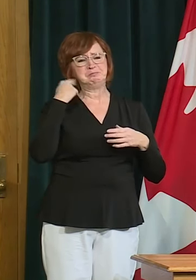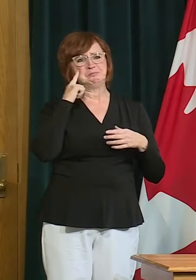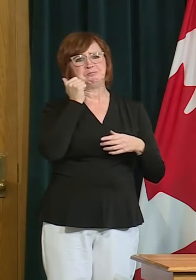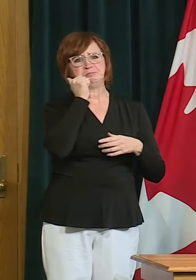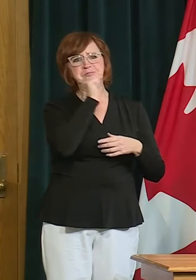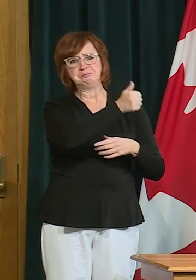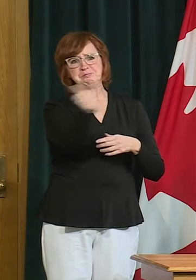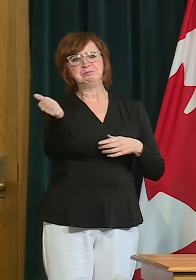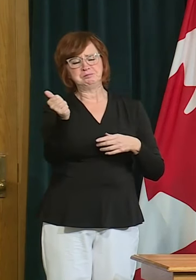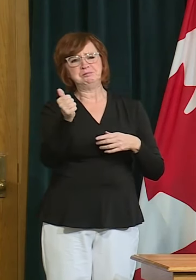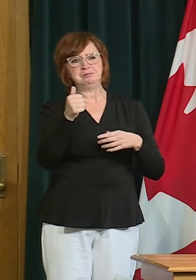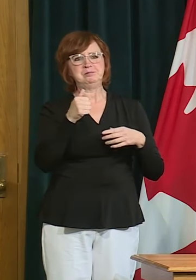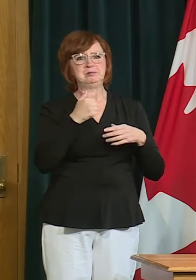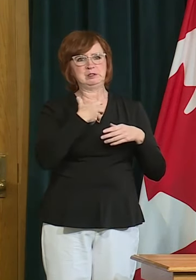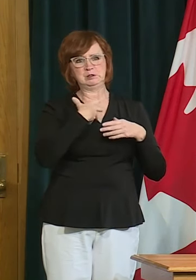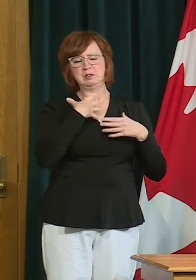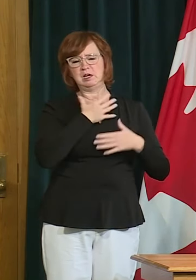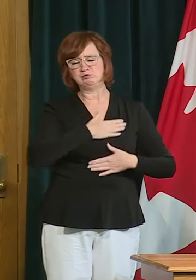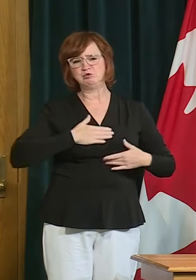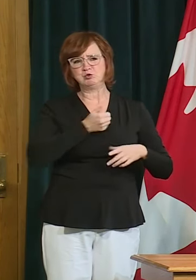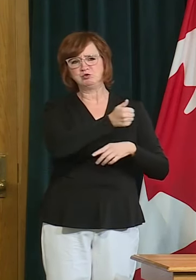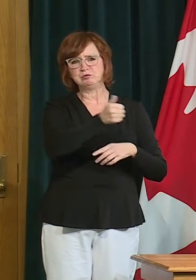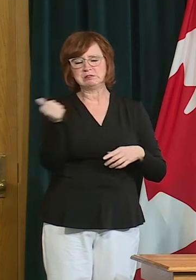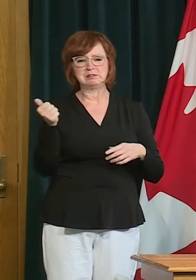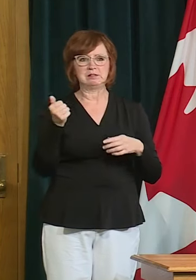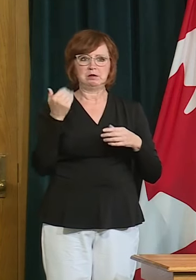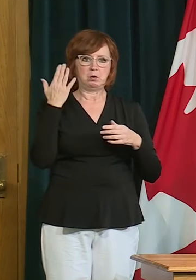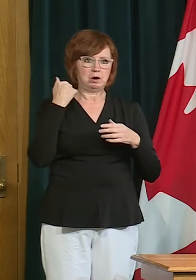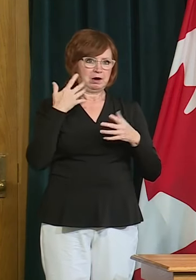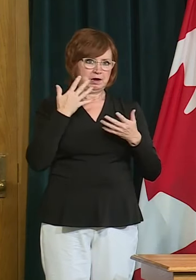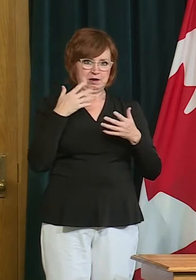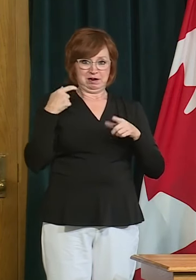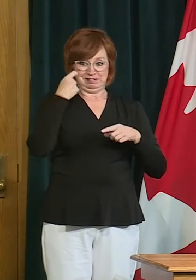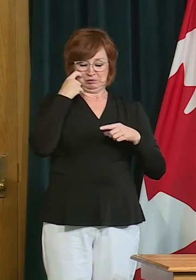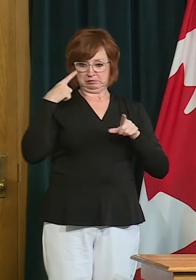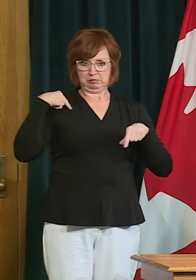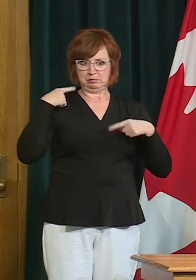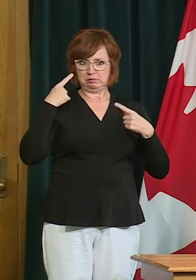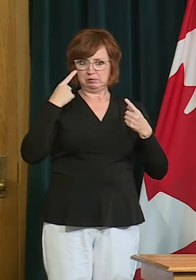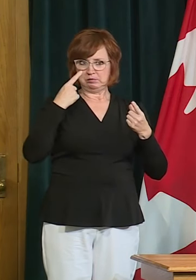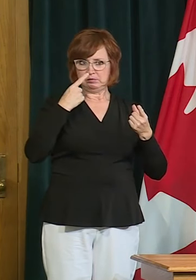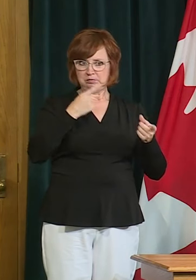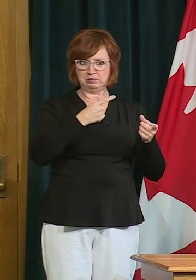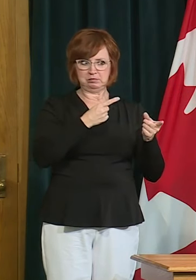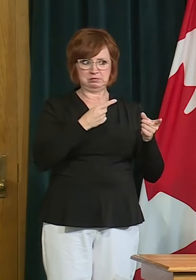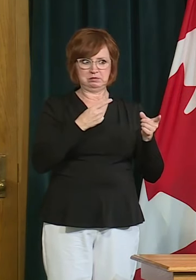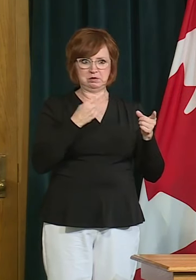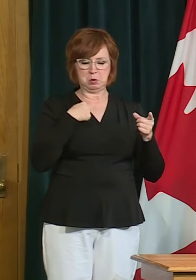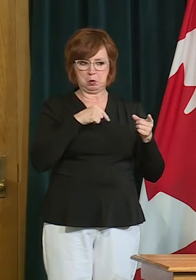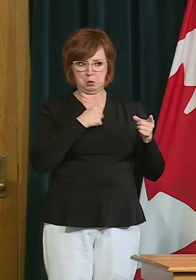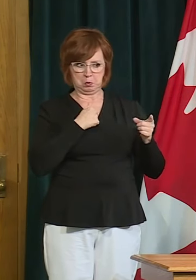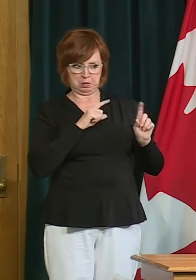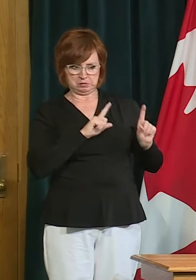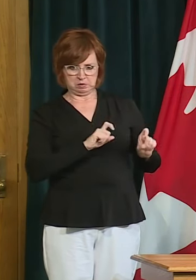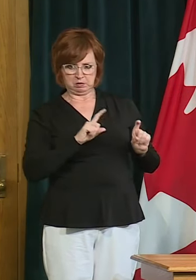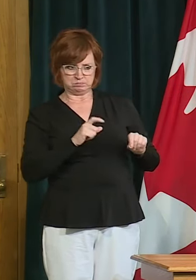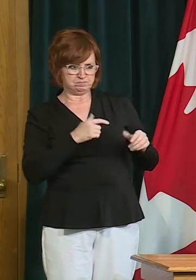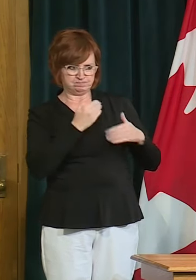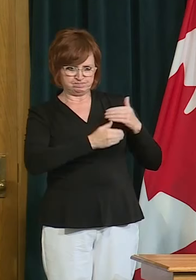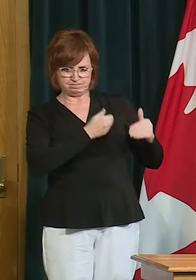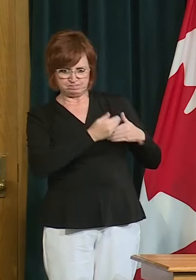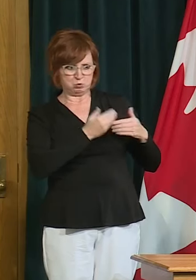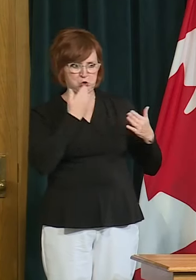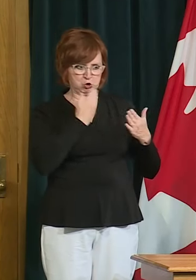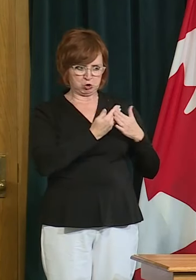both of these things at the same time. We can reduce the spread of COVID-19 and we can reopen our economy safely.